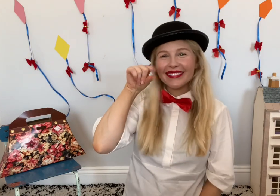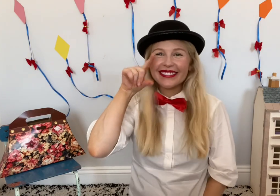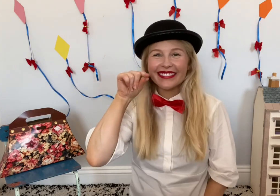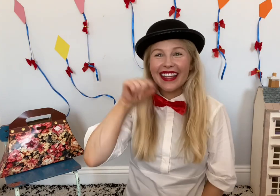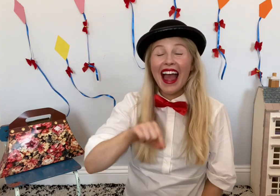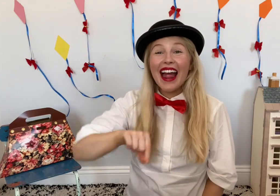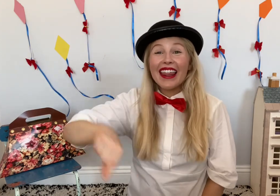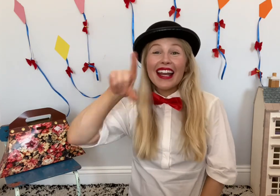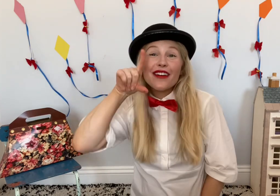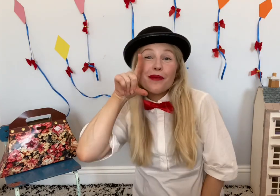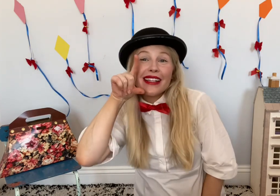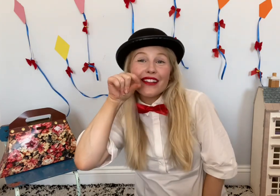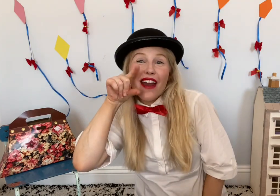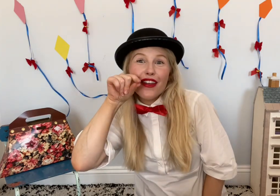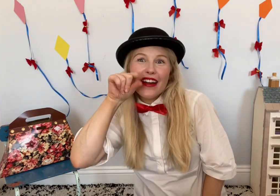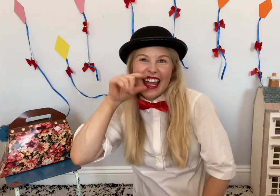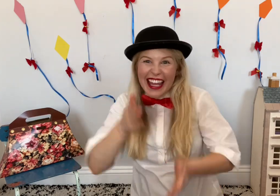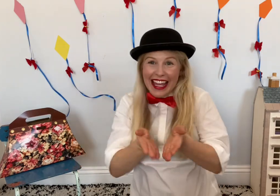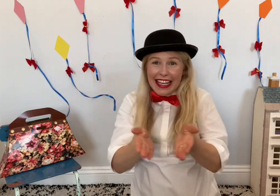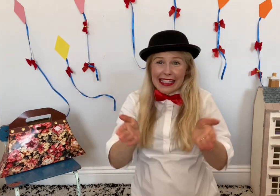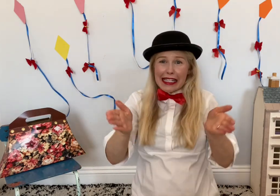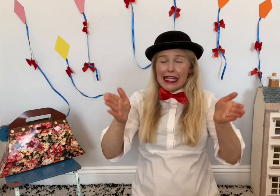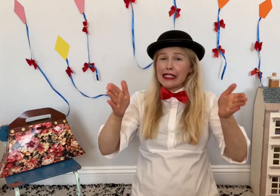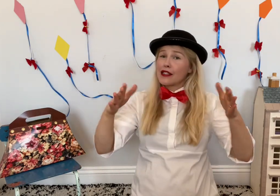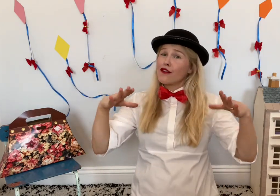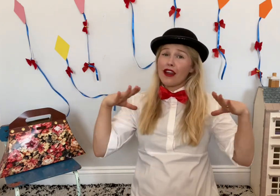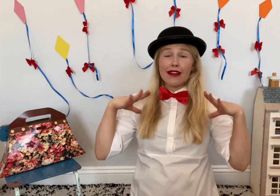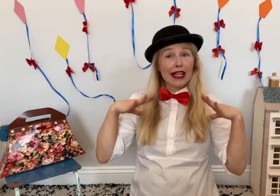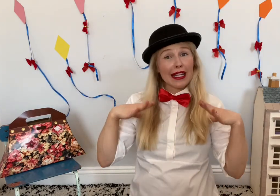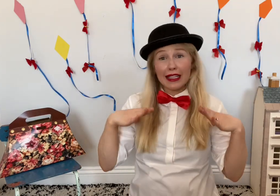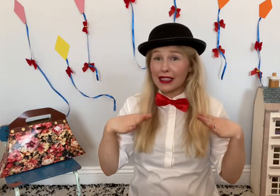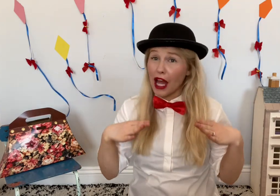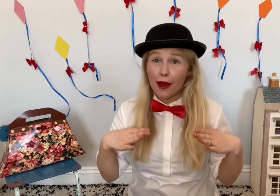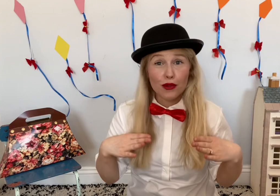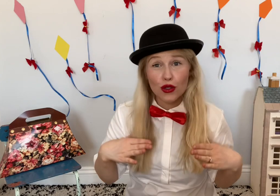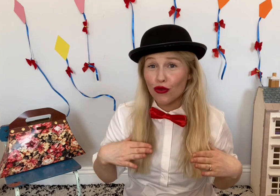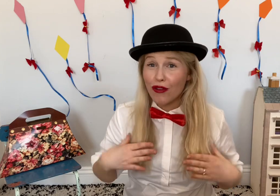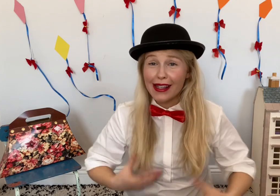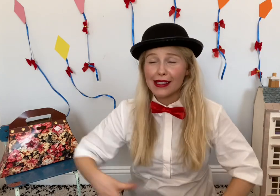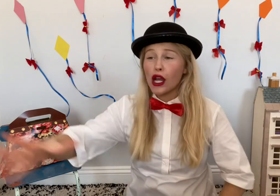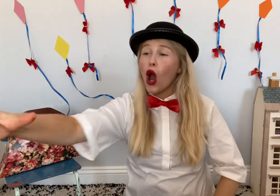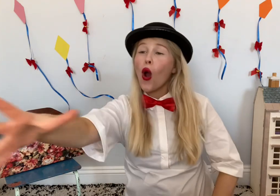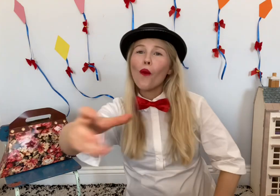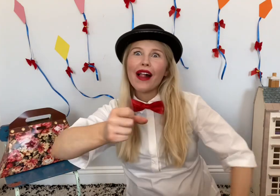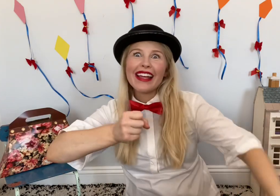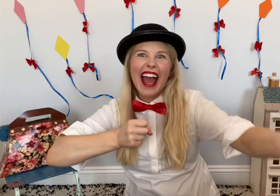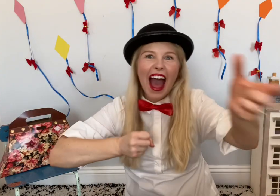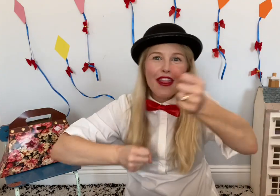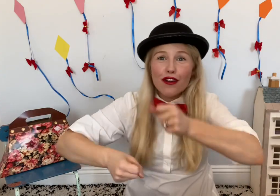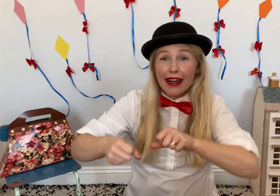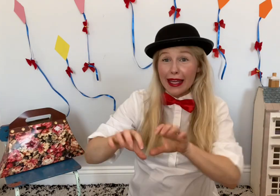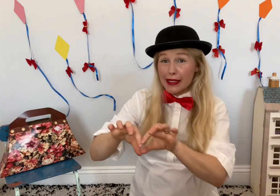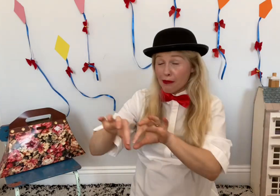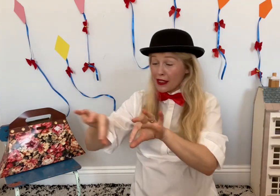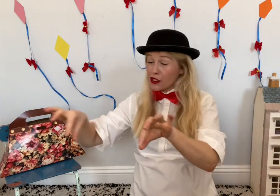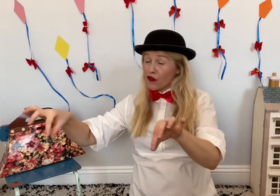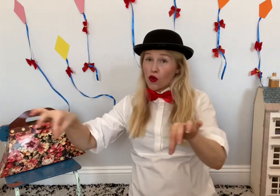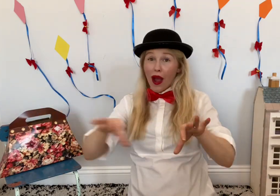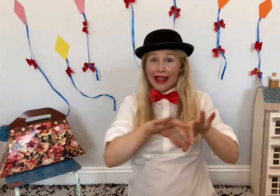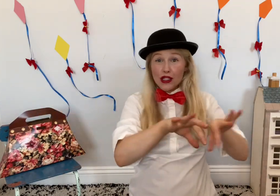A robin feathering his nest has very little time to rest. While gathering his bits of twine and